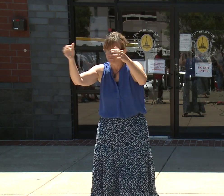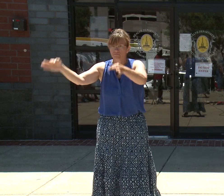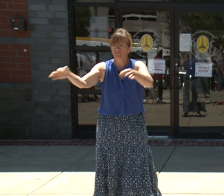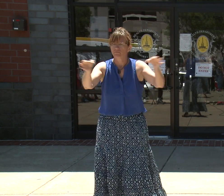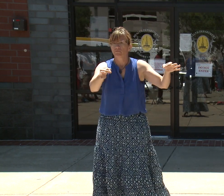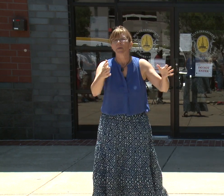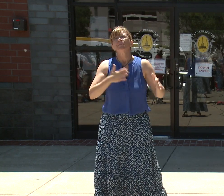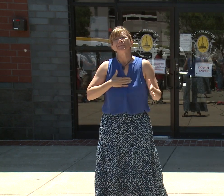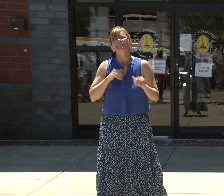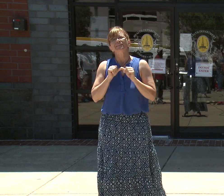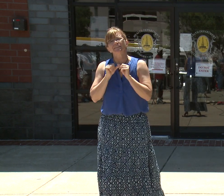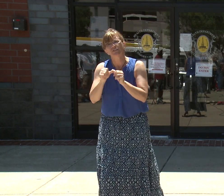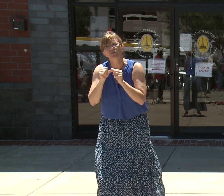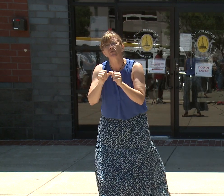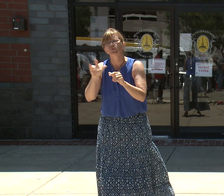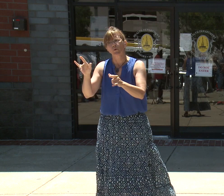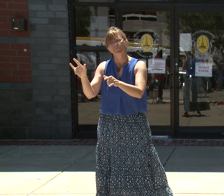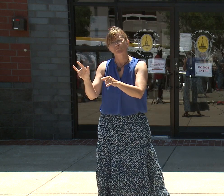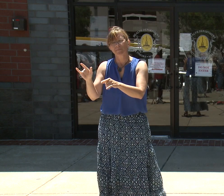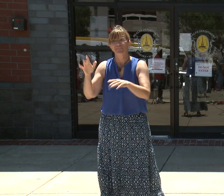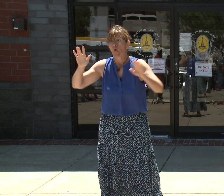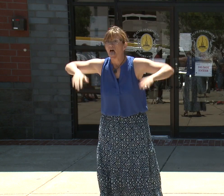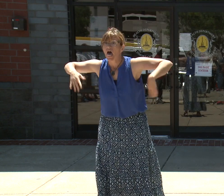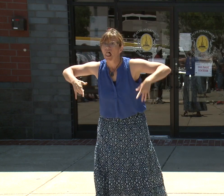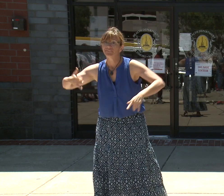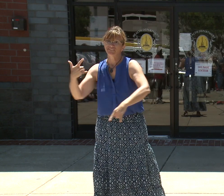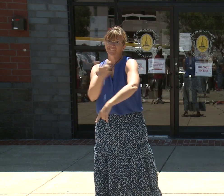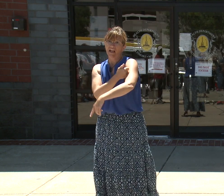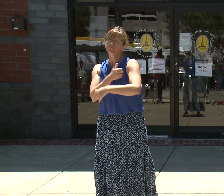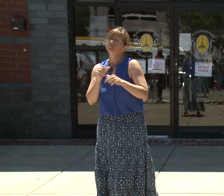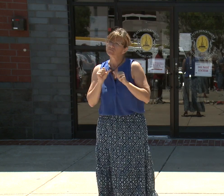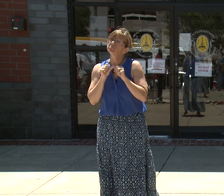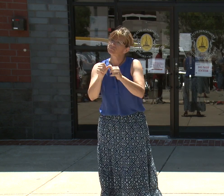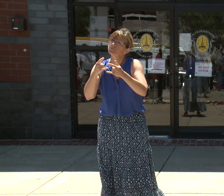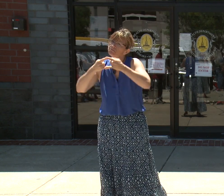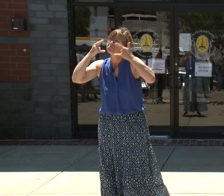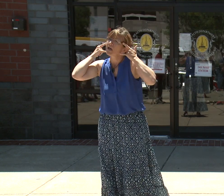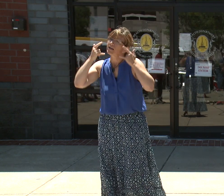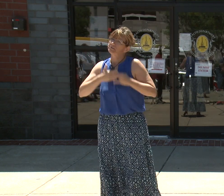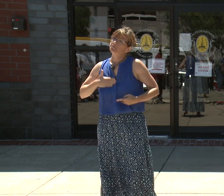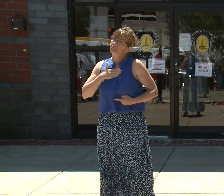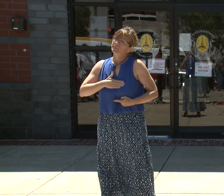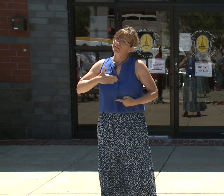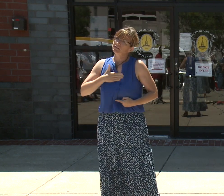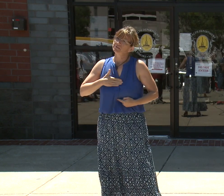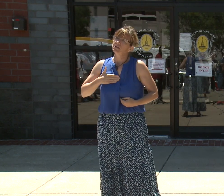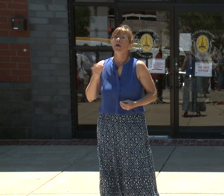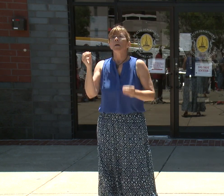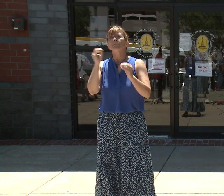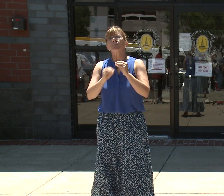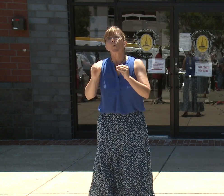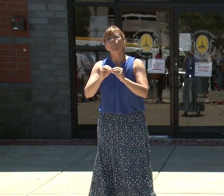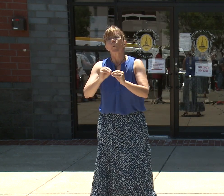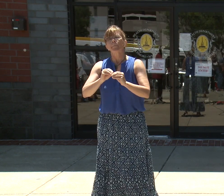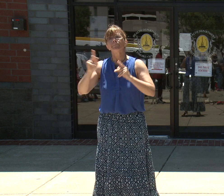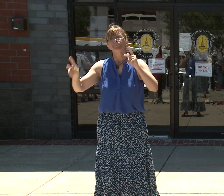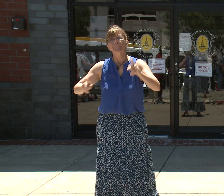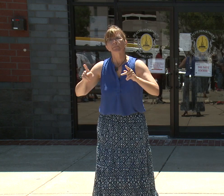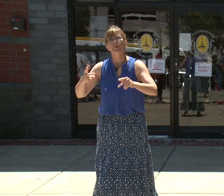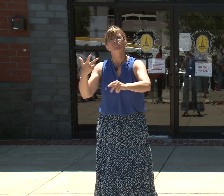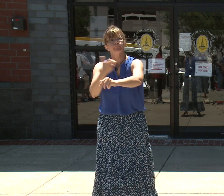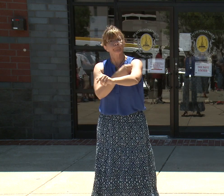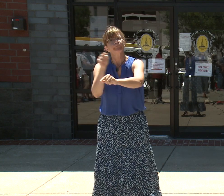distance or in large crowds. As more and more of our residents get vaccinated, eventually this personal decision for vaccinated